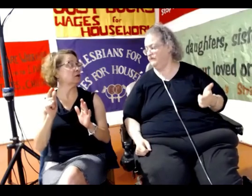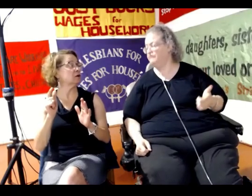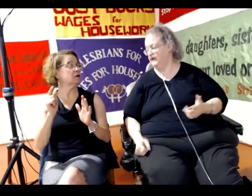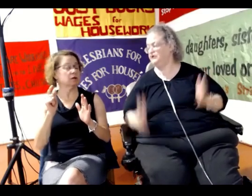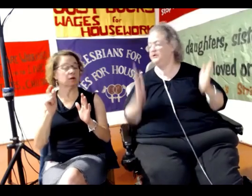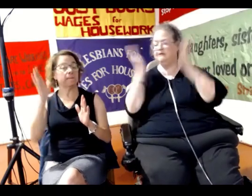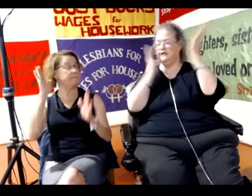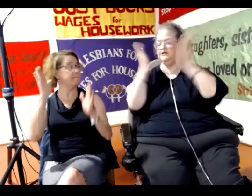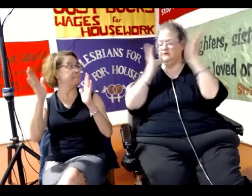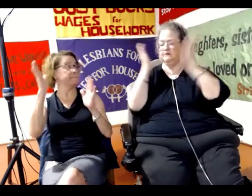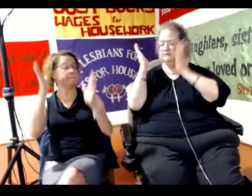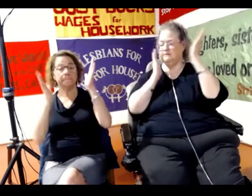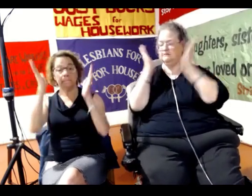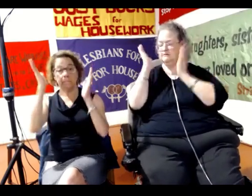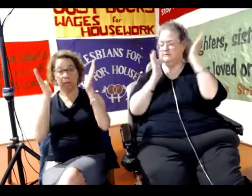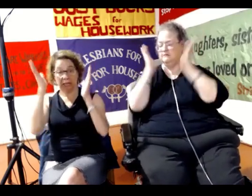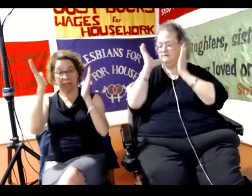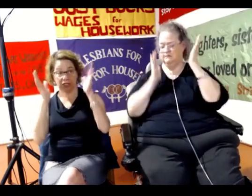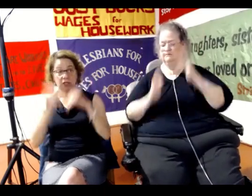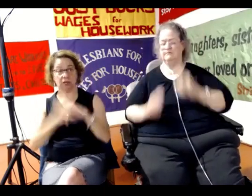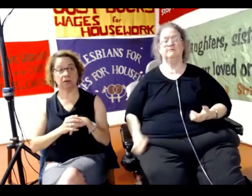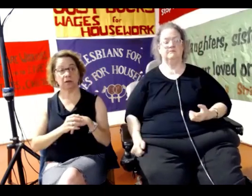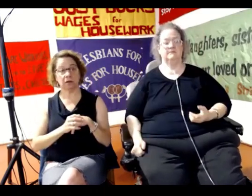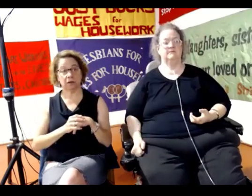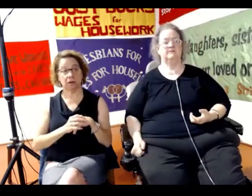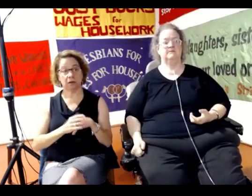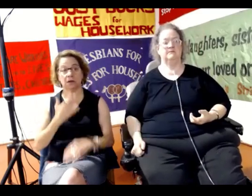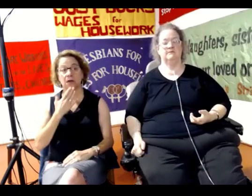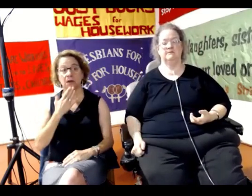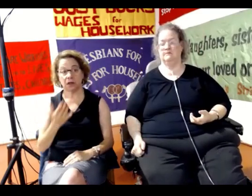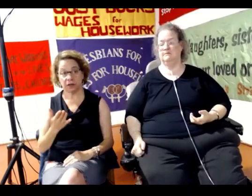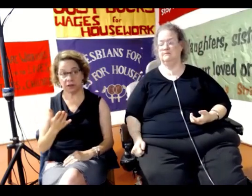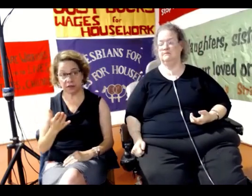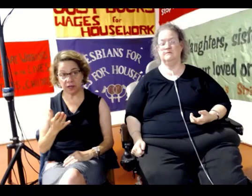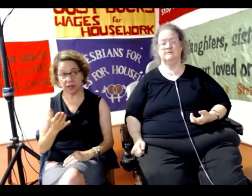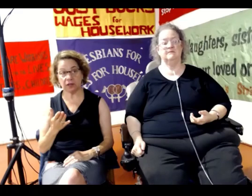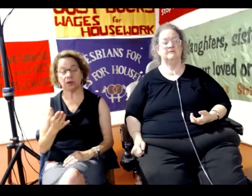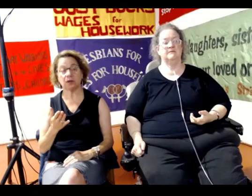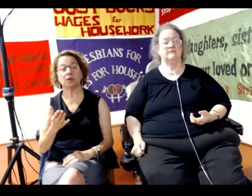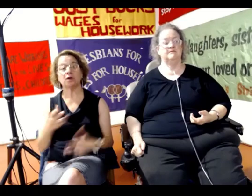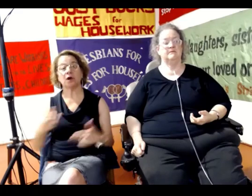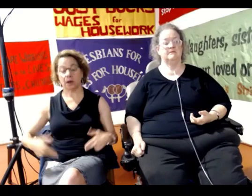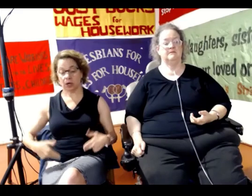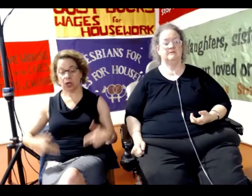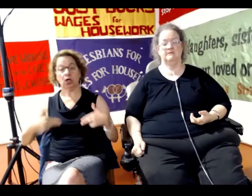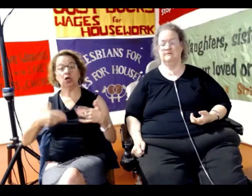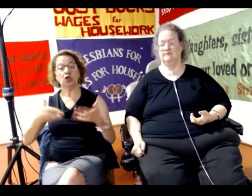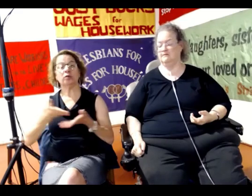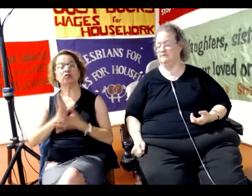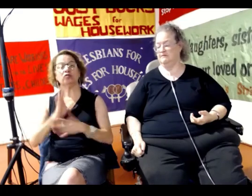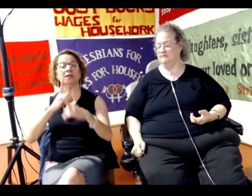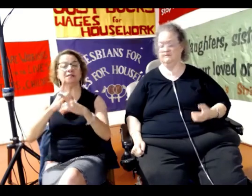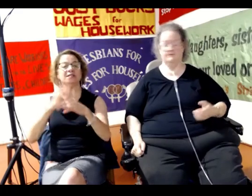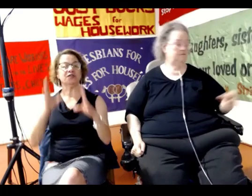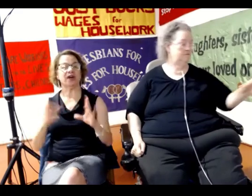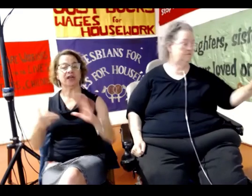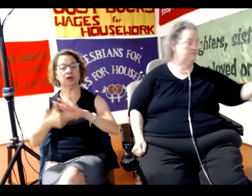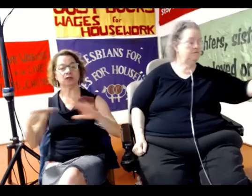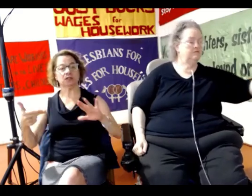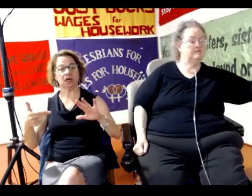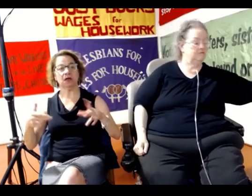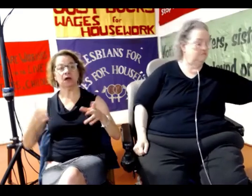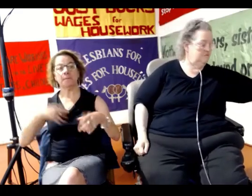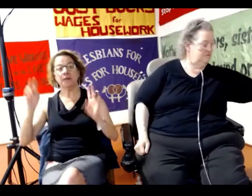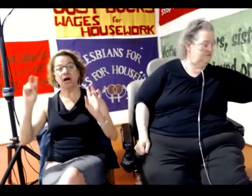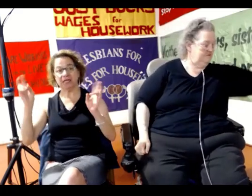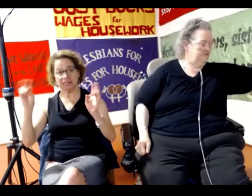Thank you. I would prefer just a human rights defender. The topic that I was given